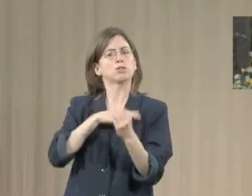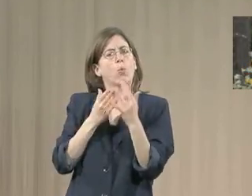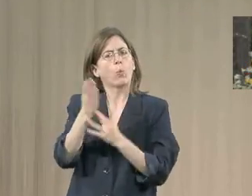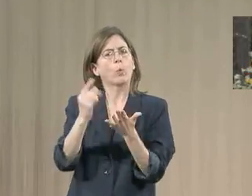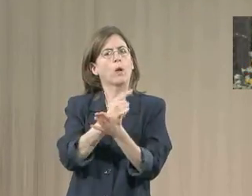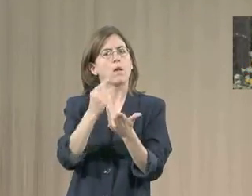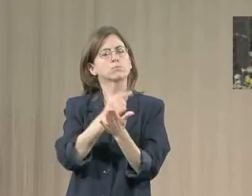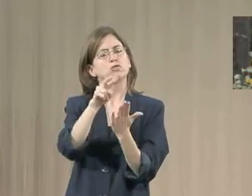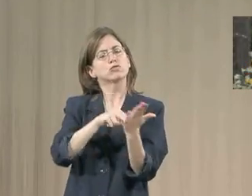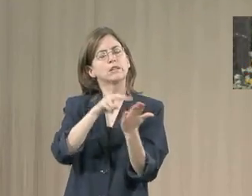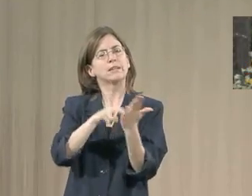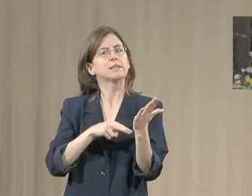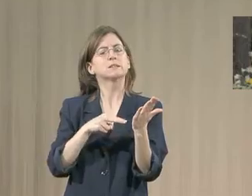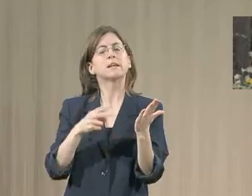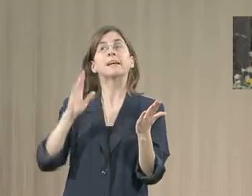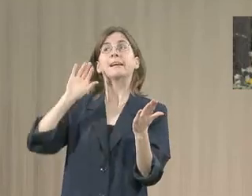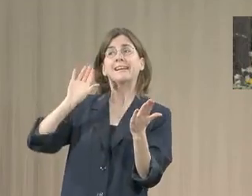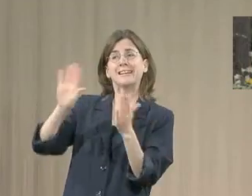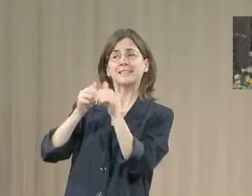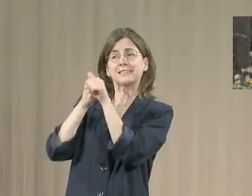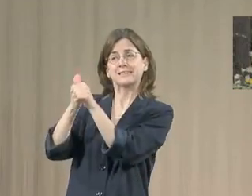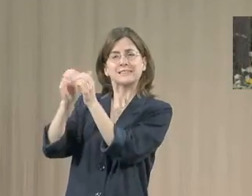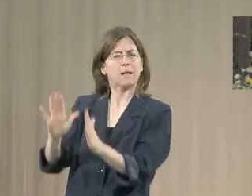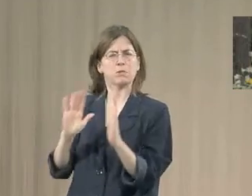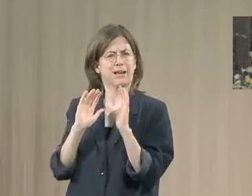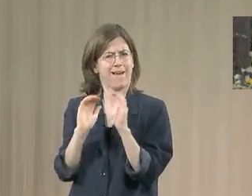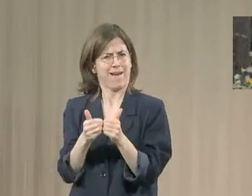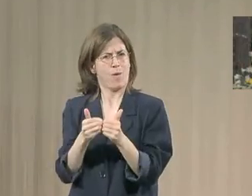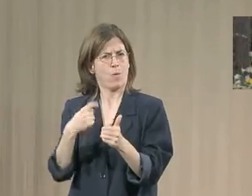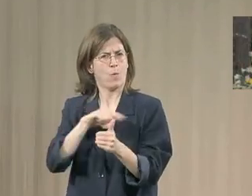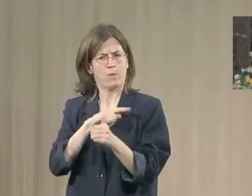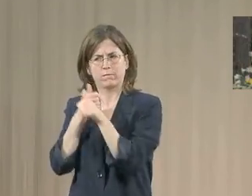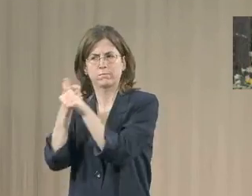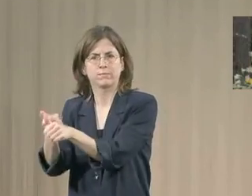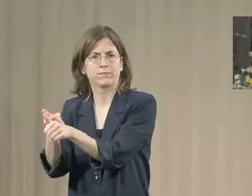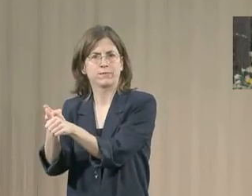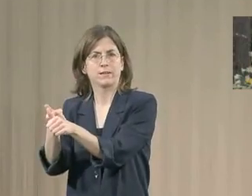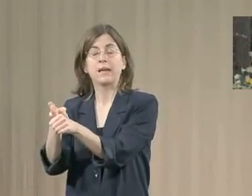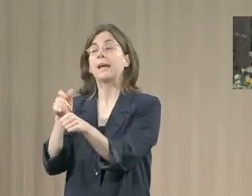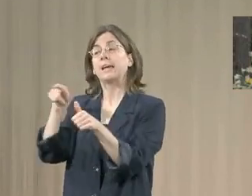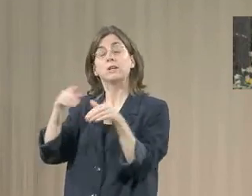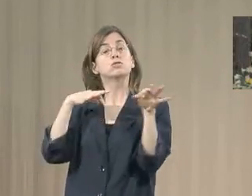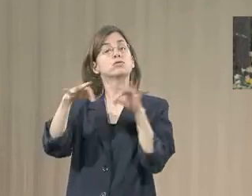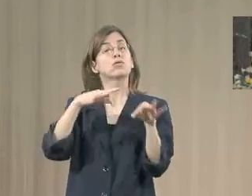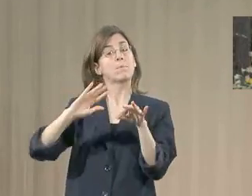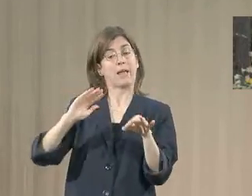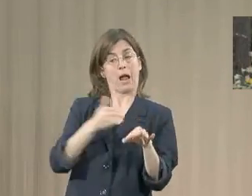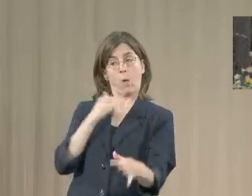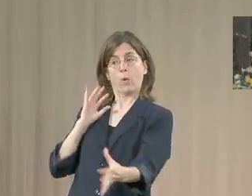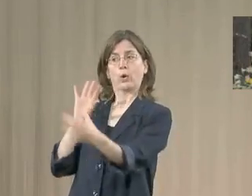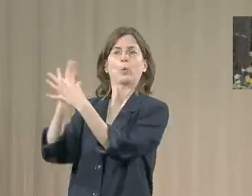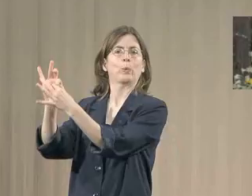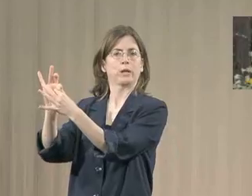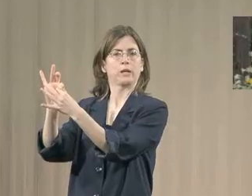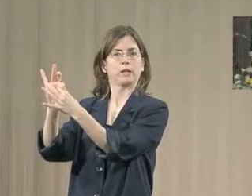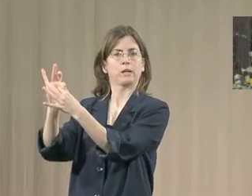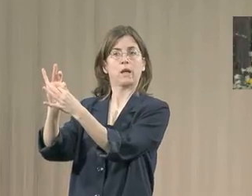his disciple. He describes our unity with him, his oneness with the Father, and our share